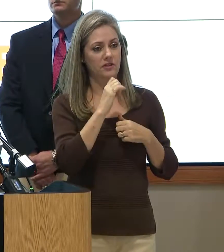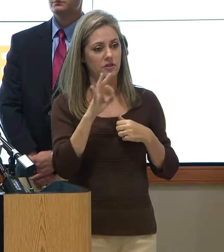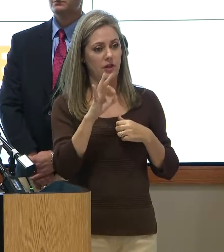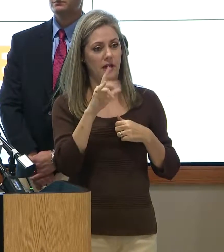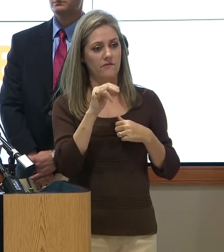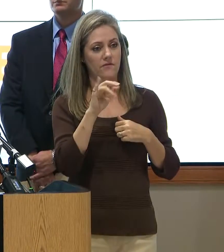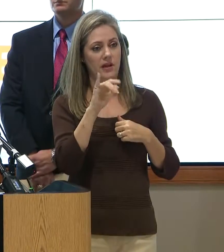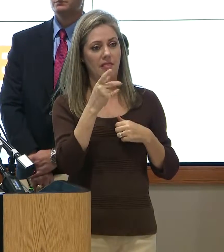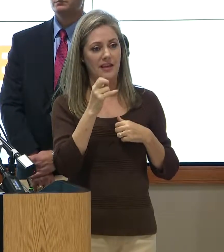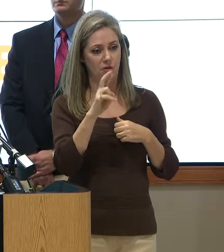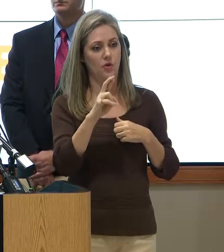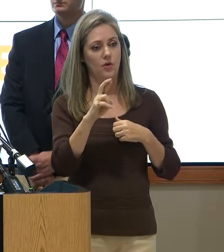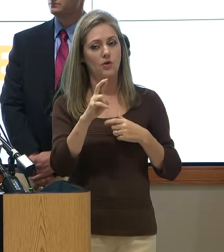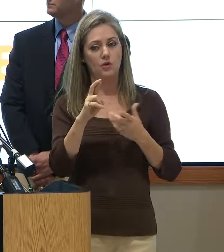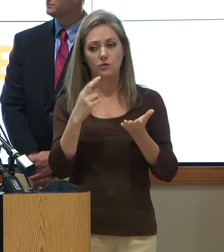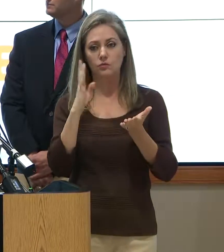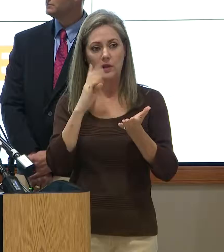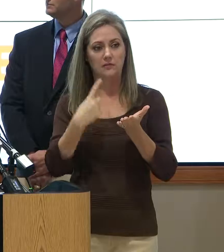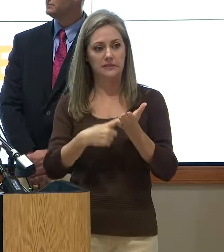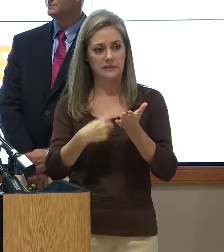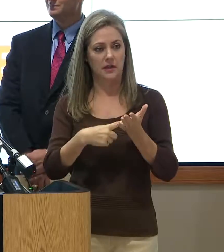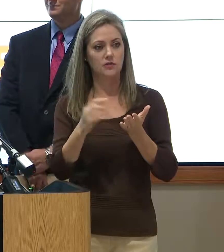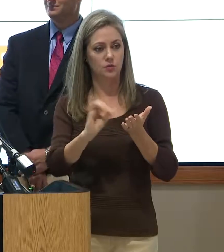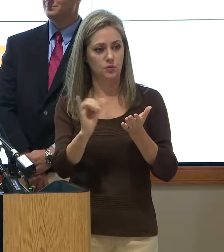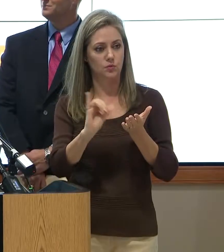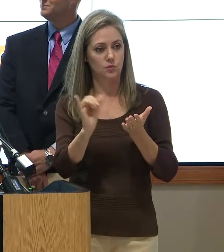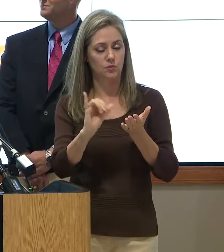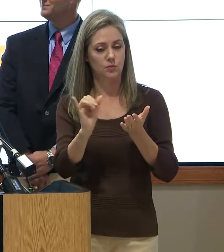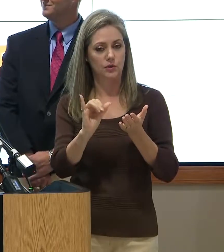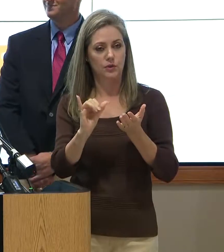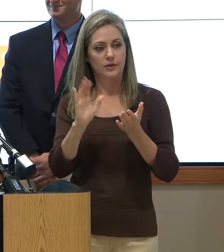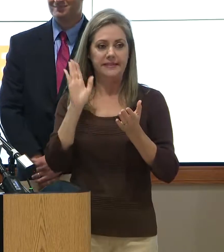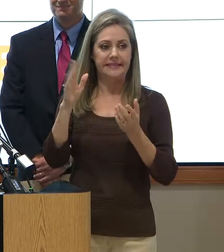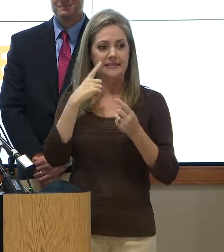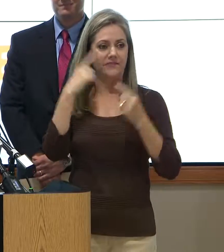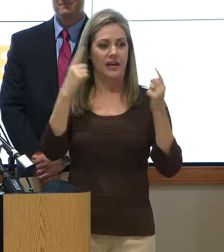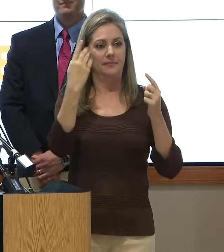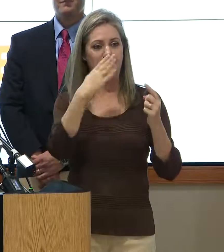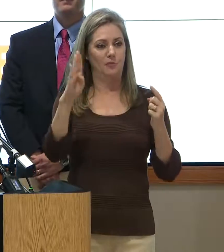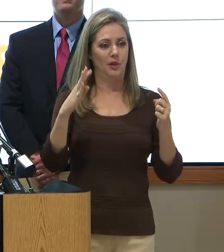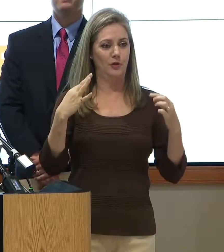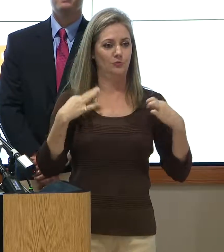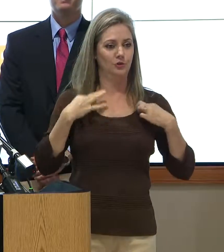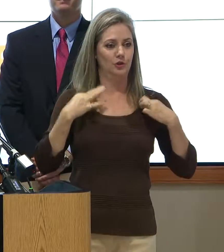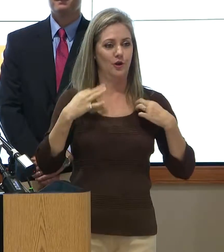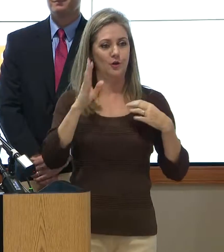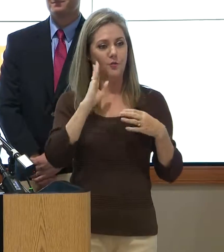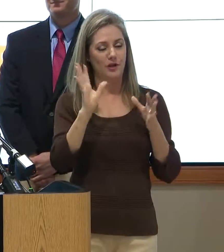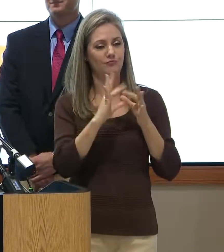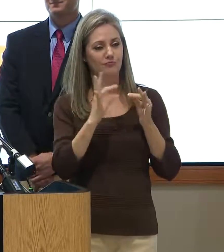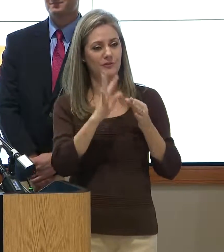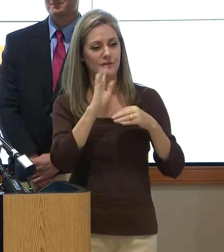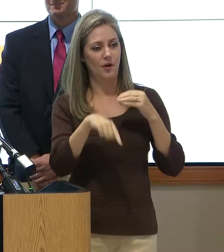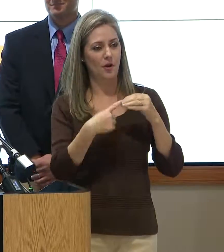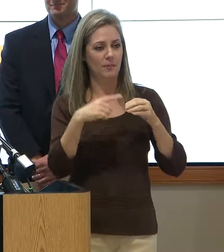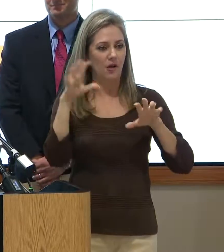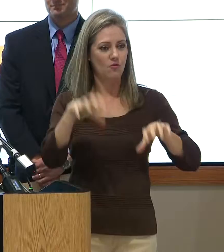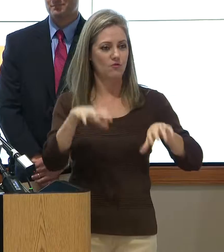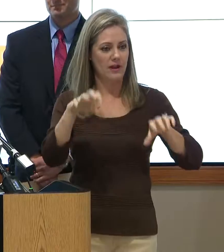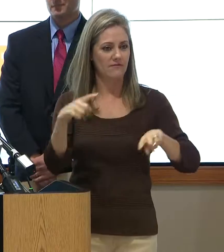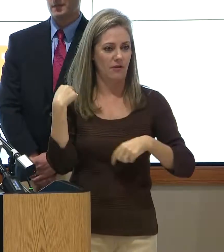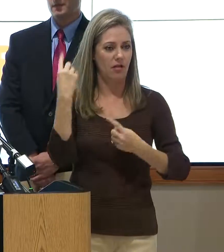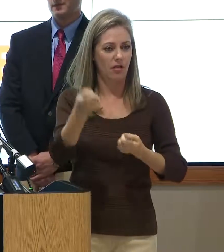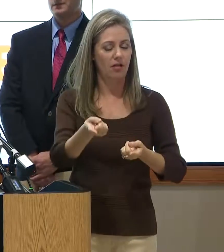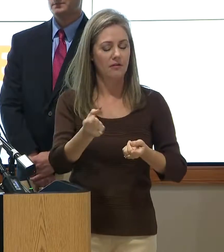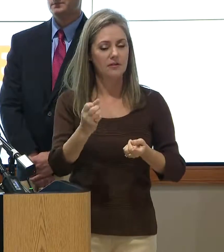meteorologist, involved in this somewhere, in his famous blue shirt to talk about rainfalls and things